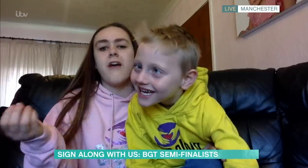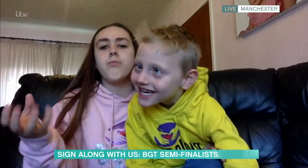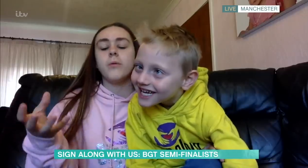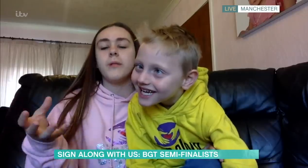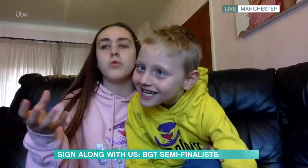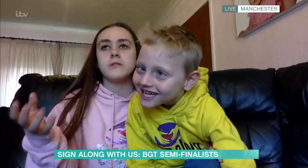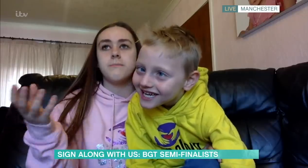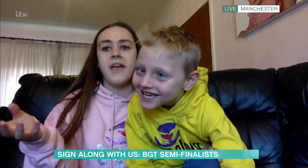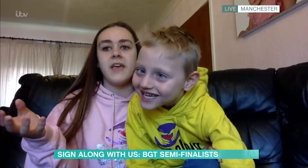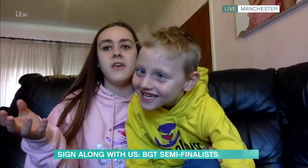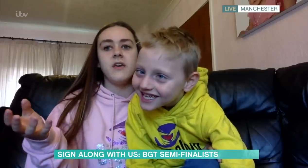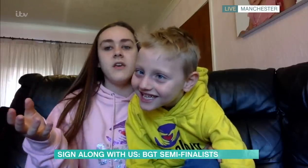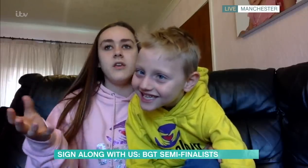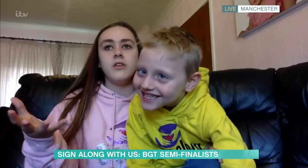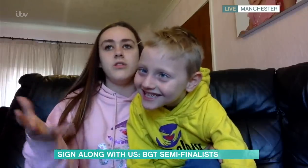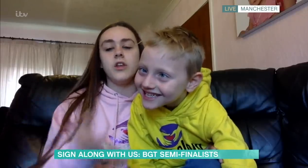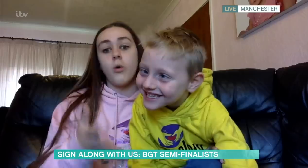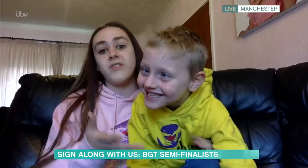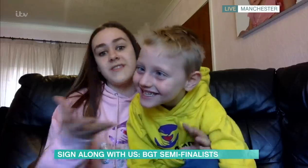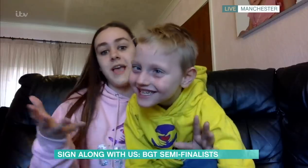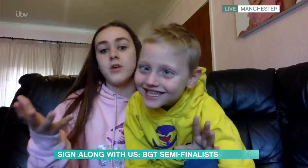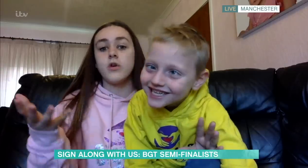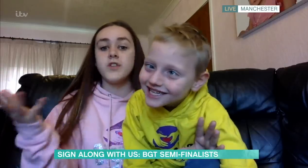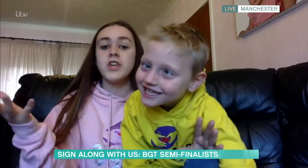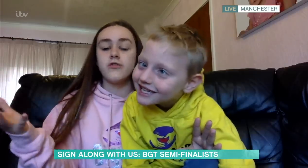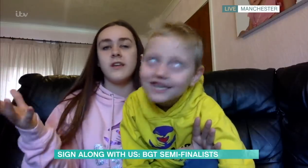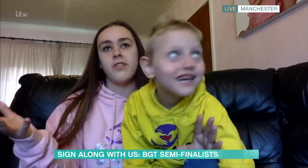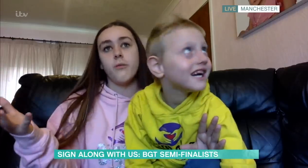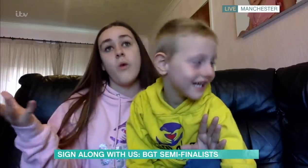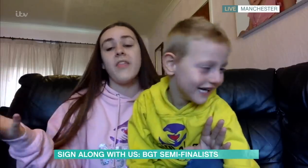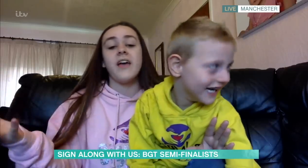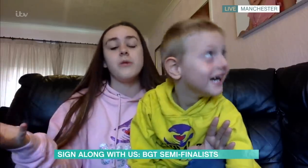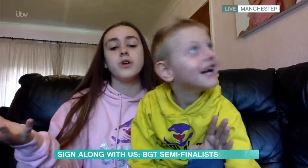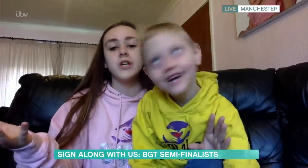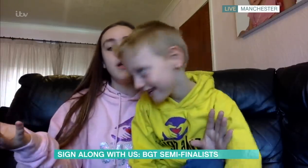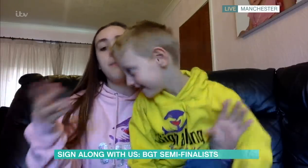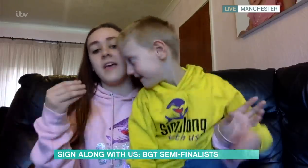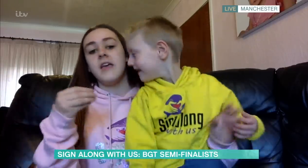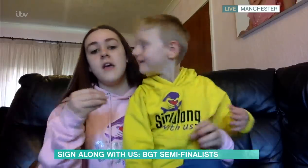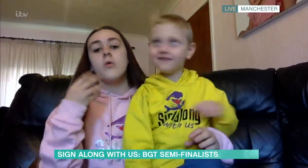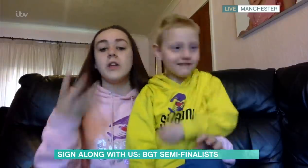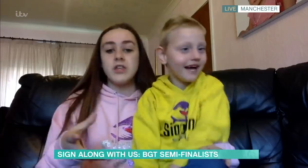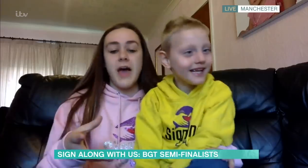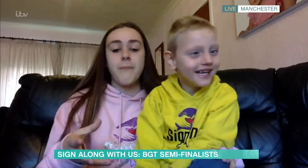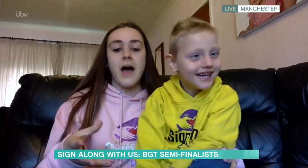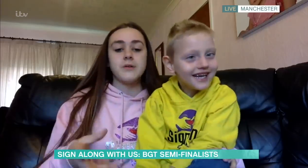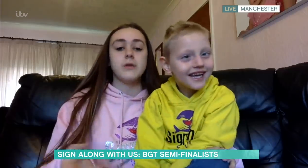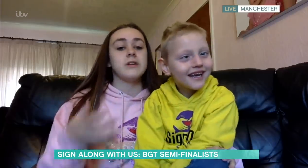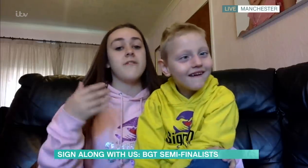life probably wouldn't be, you know, the same as other children in the way that he would be wheelchair bound, he would never